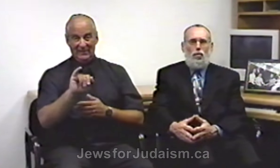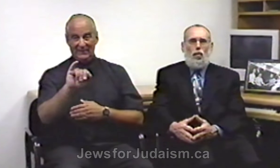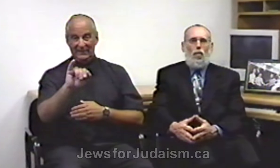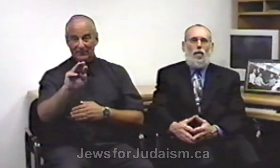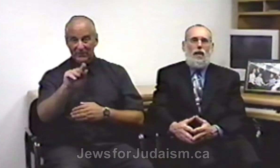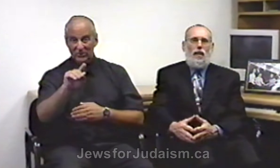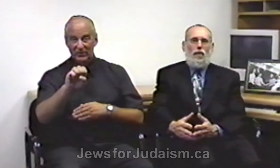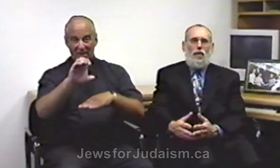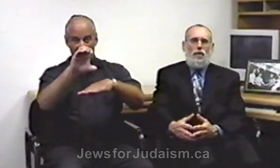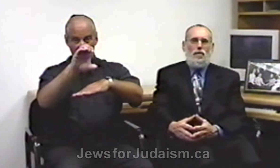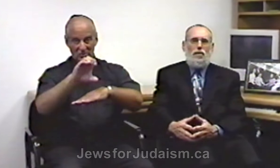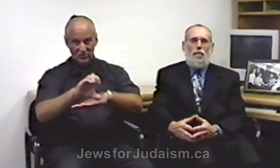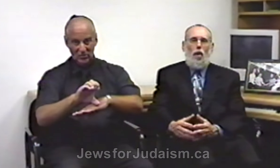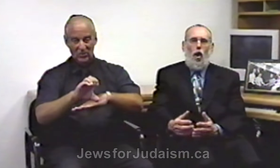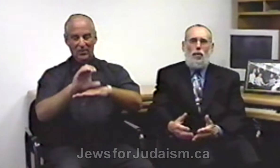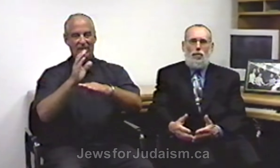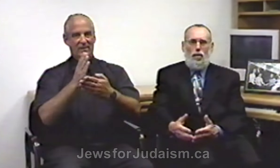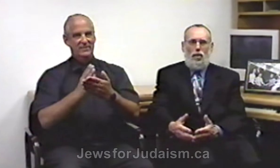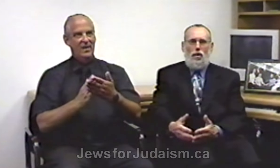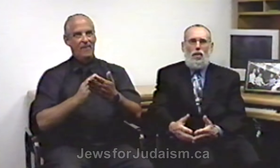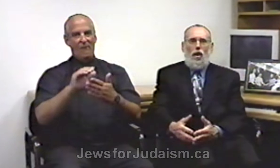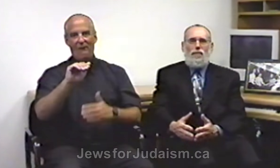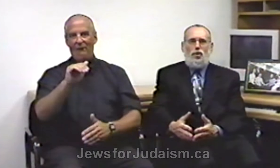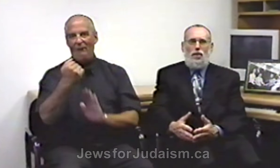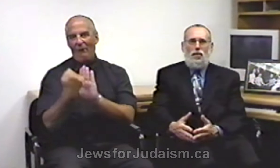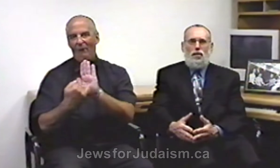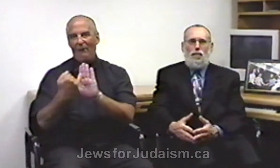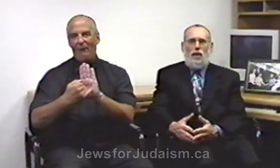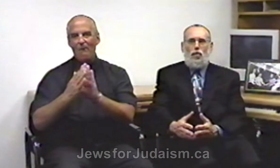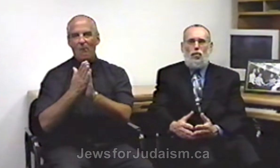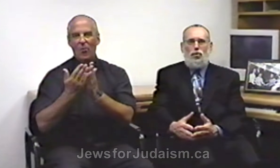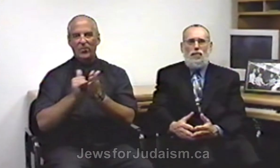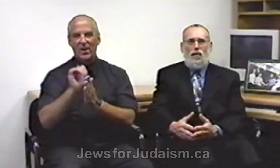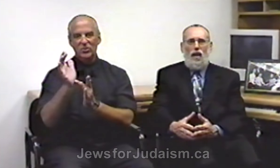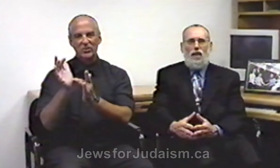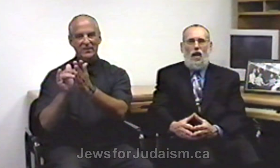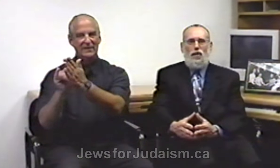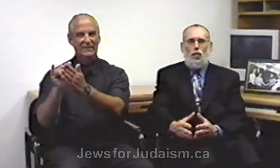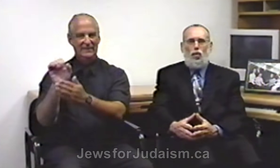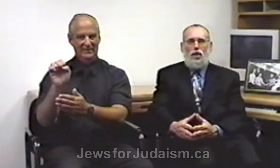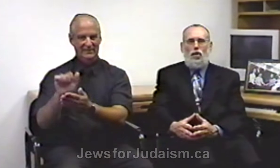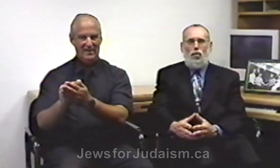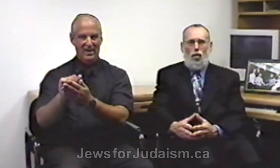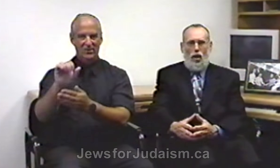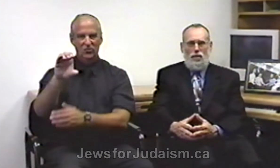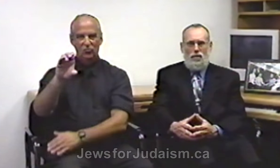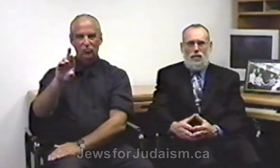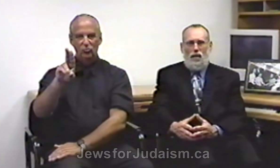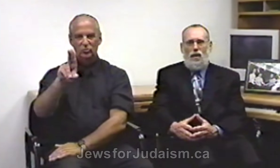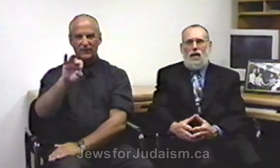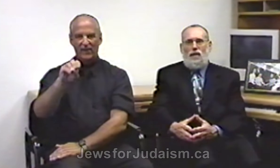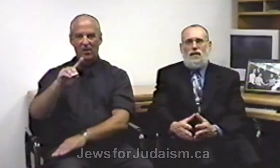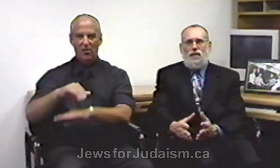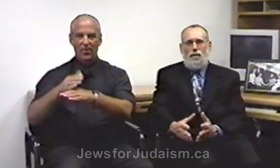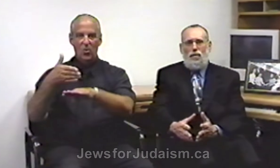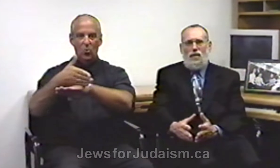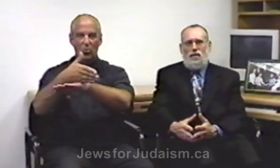or in some art book of Jesus being crucified on the wooden cross the symbolism